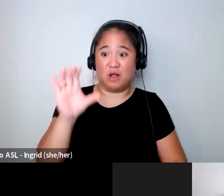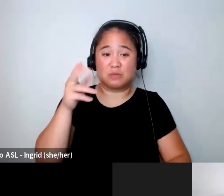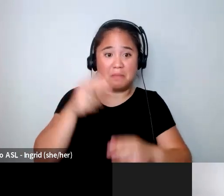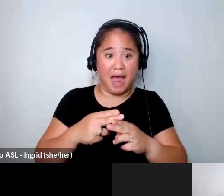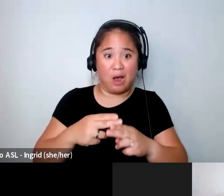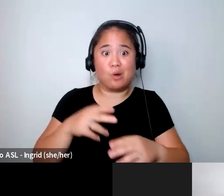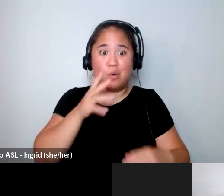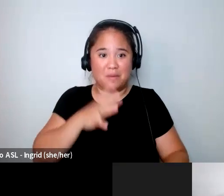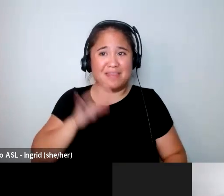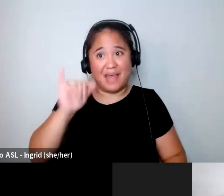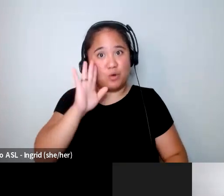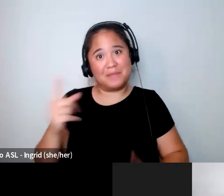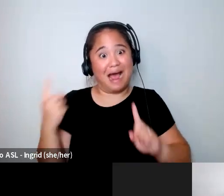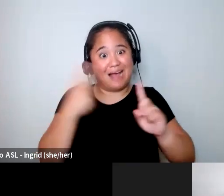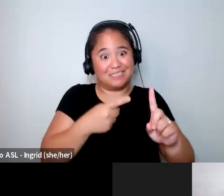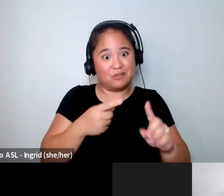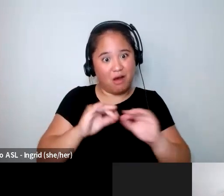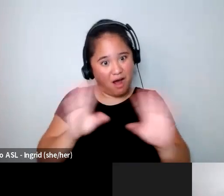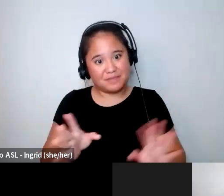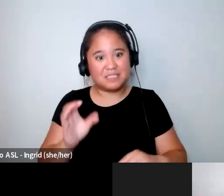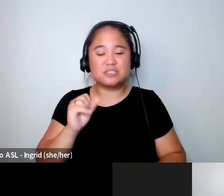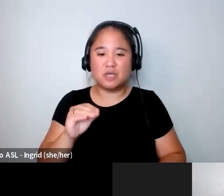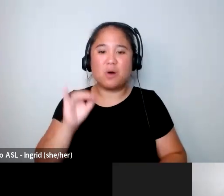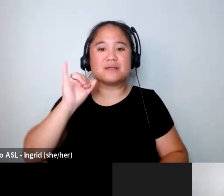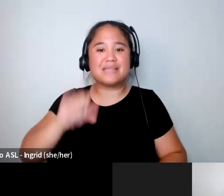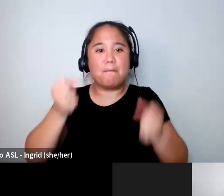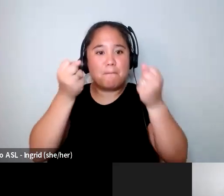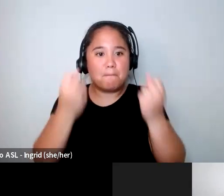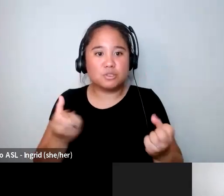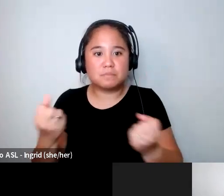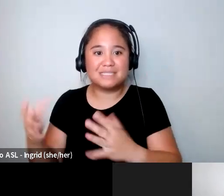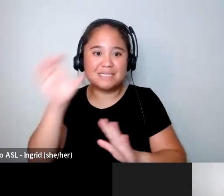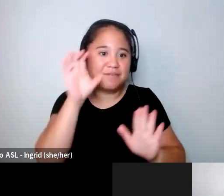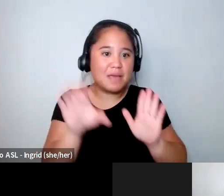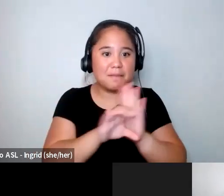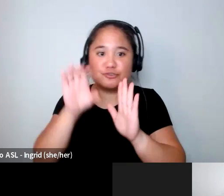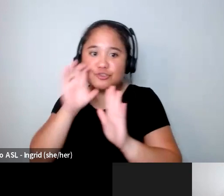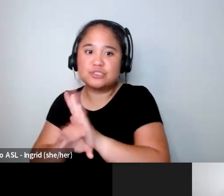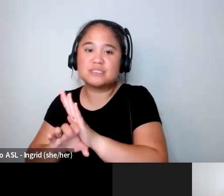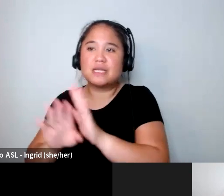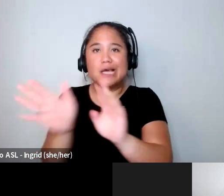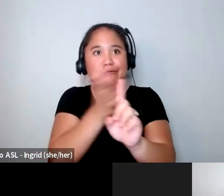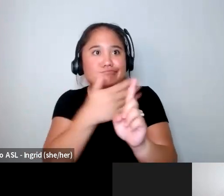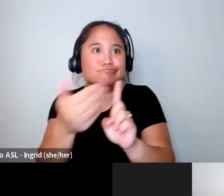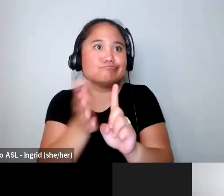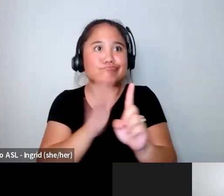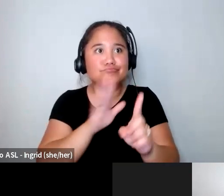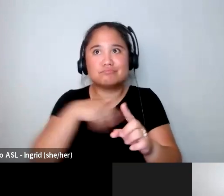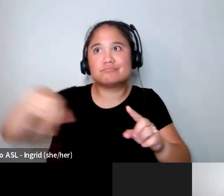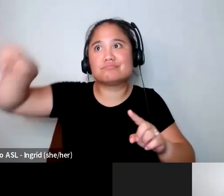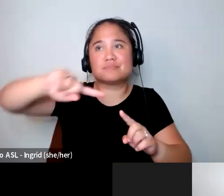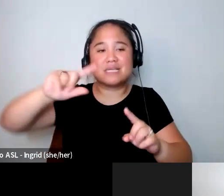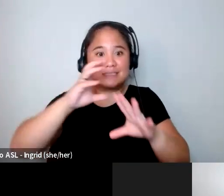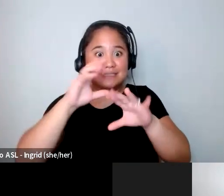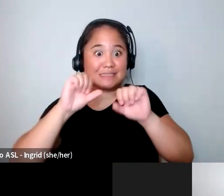ideal obviously right so it's really just this multiplicity of images that seduces society into the perception